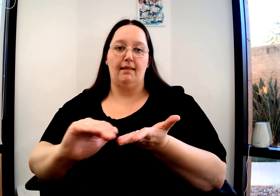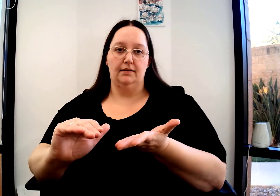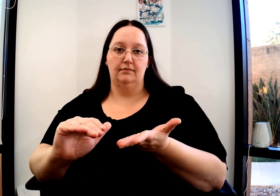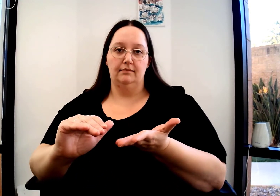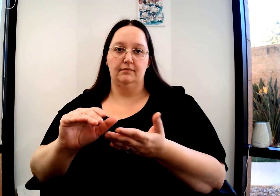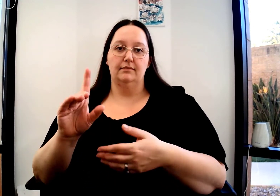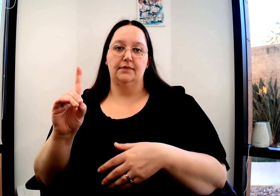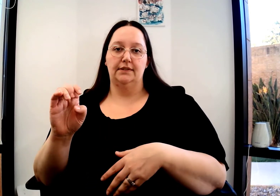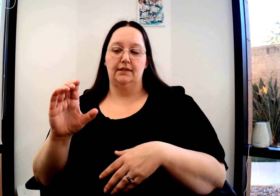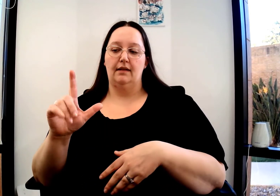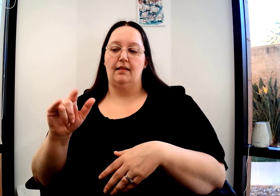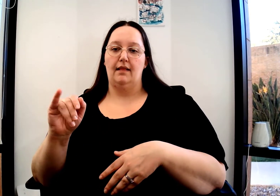I decline.